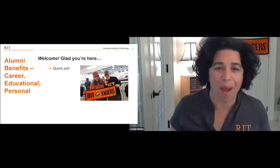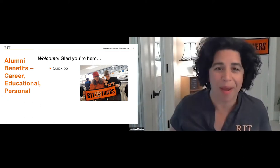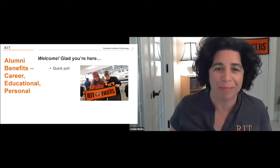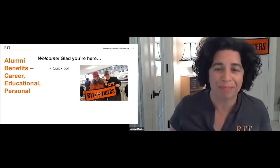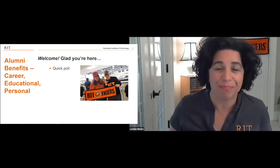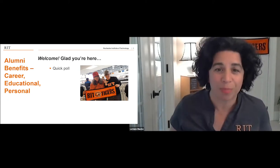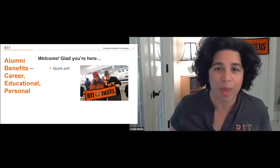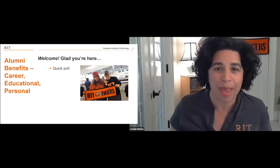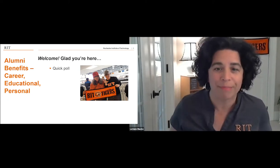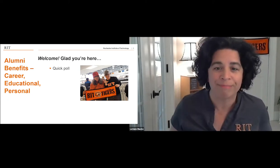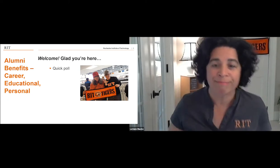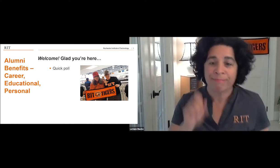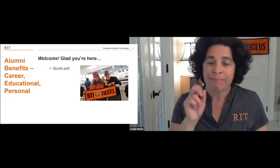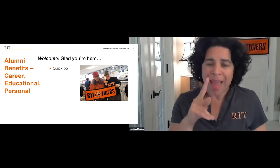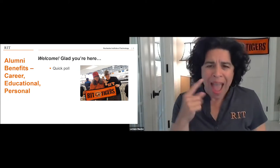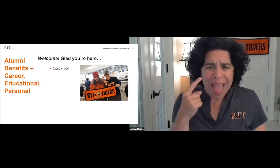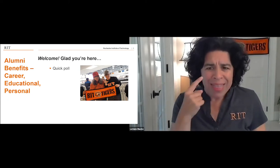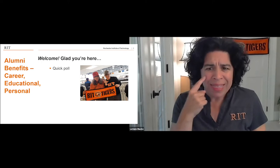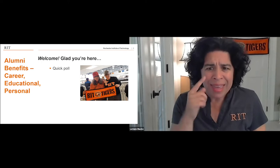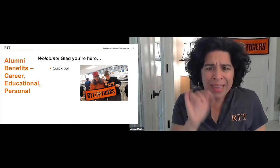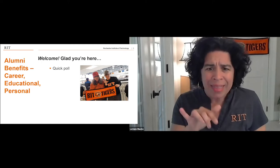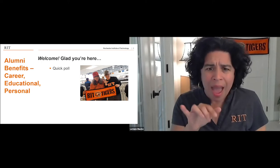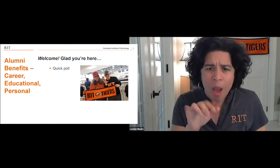involvement or a lot of involvement. It's really what you want to make of it.